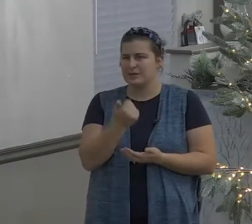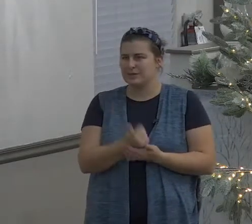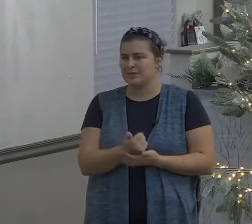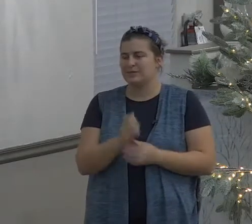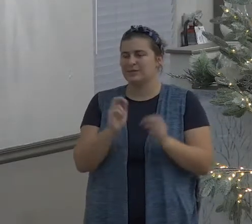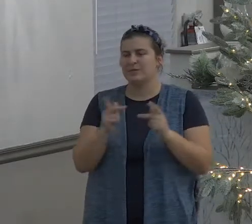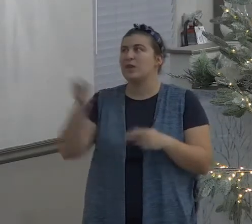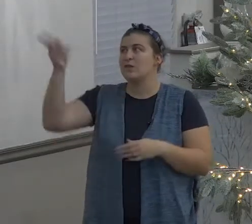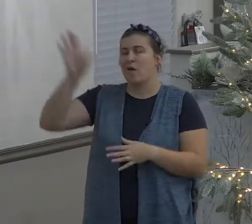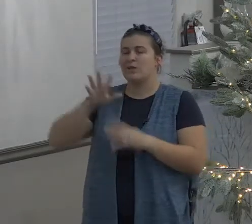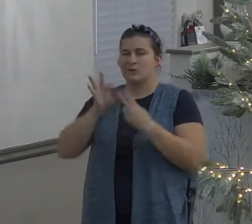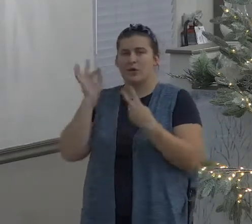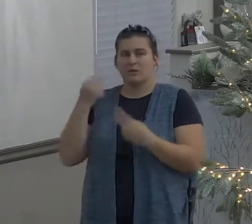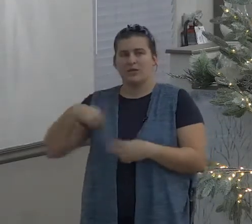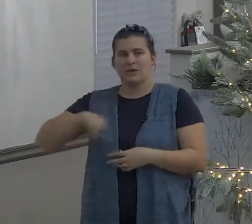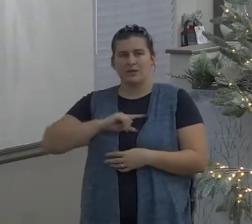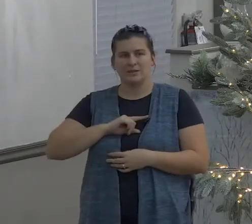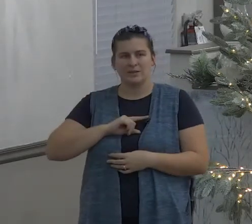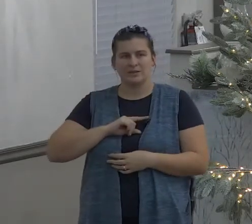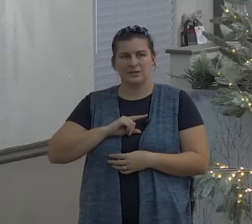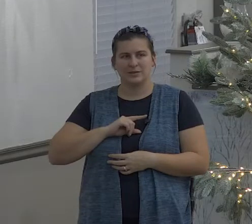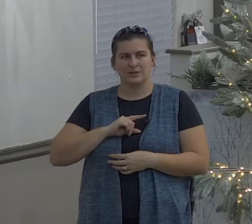and I was hoping for an amen